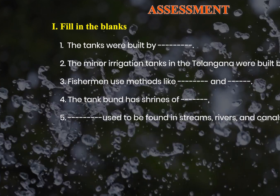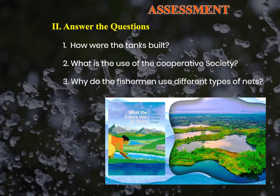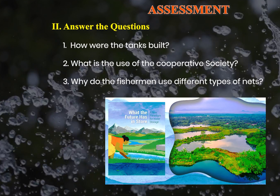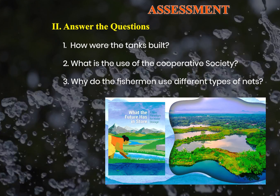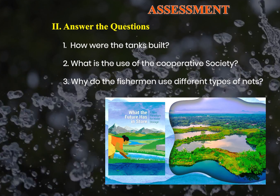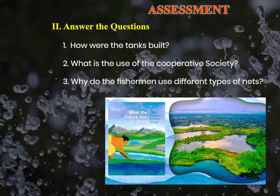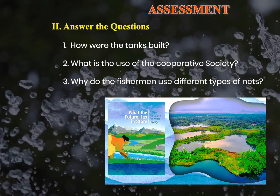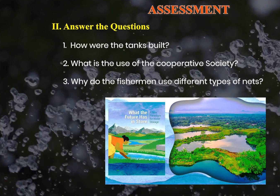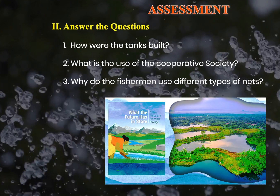Conclusion. You Thank you.